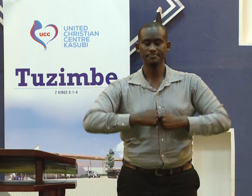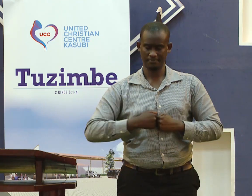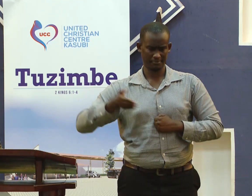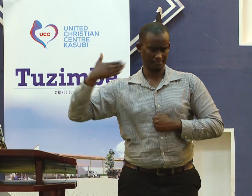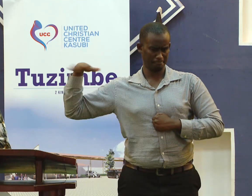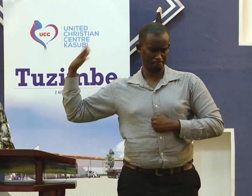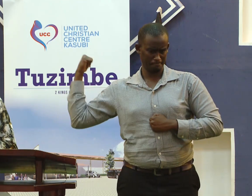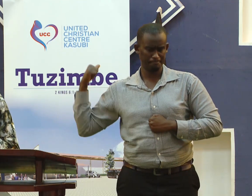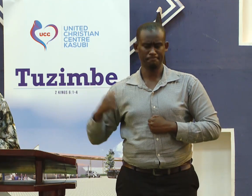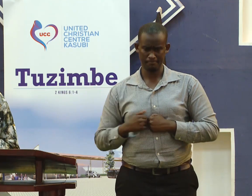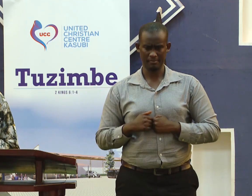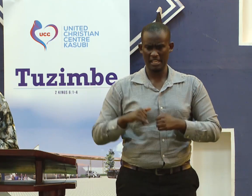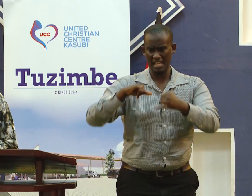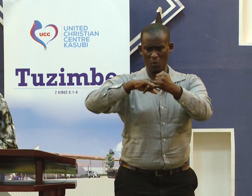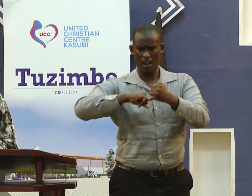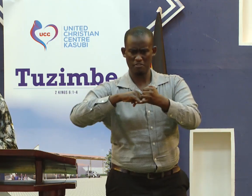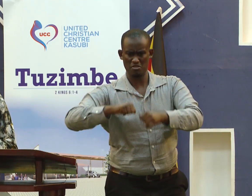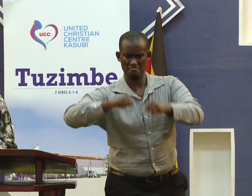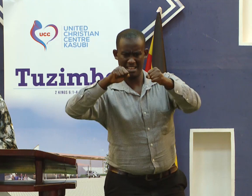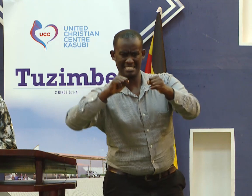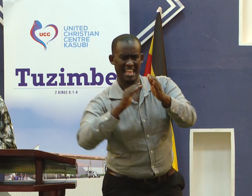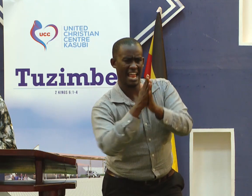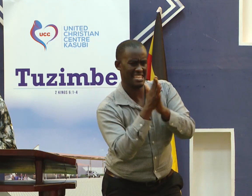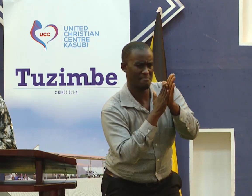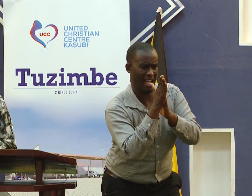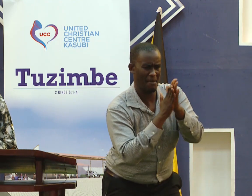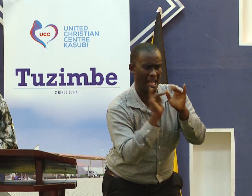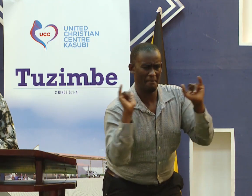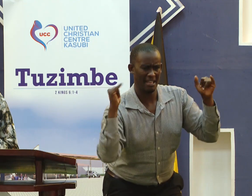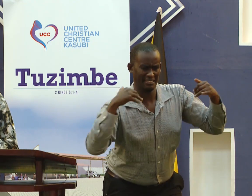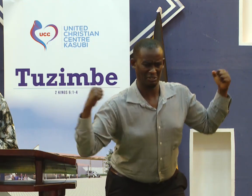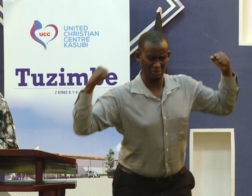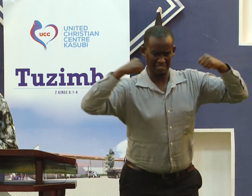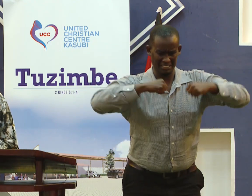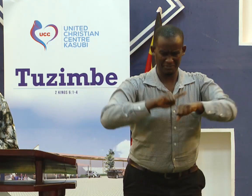When the wife to the master desired to have him.